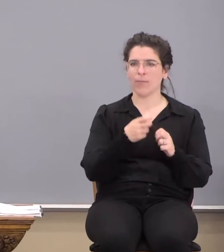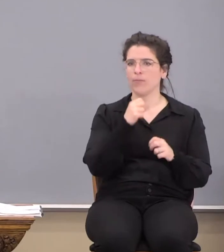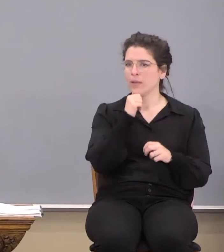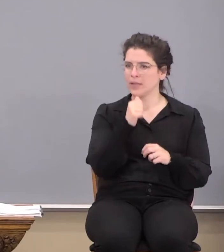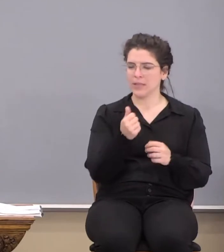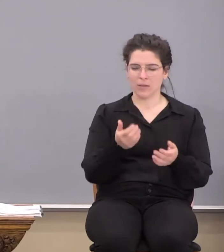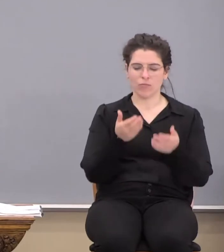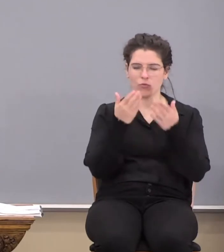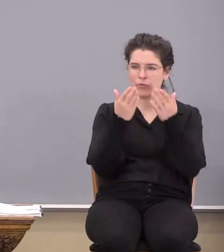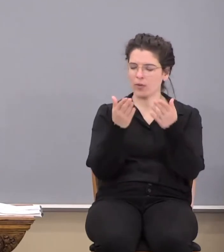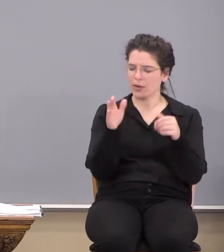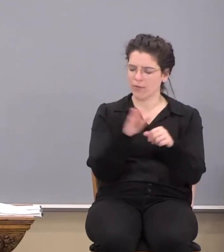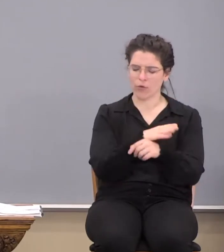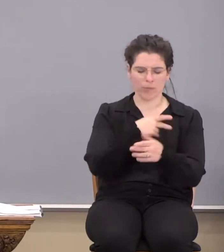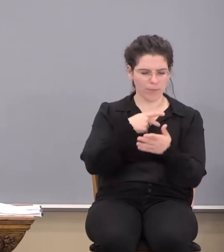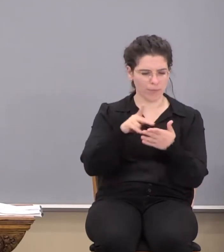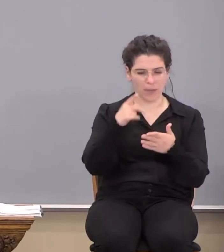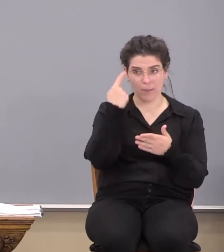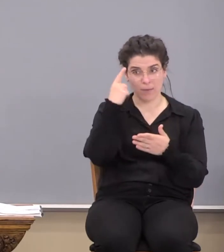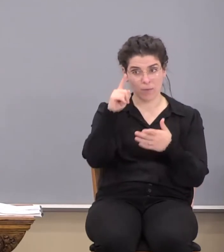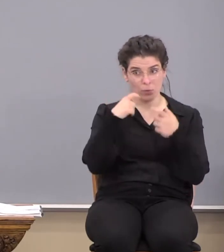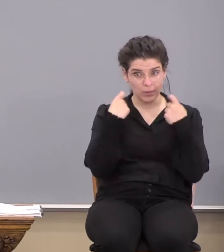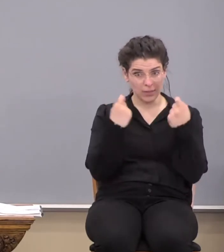provide full payment for sin.